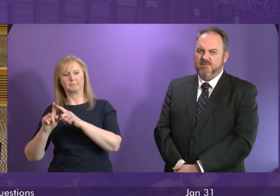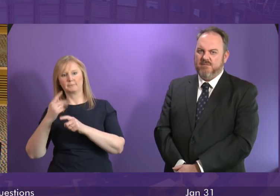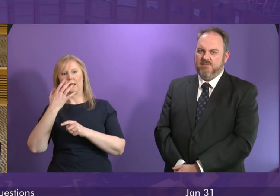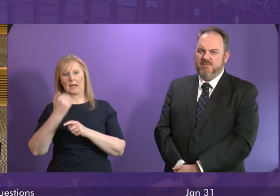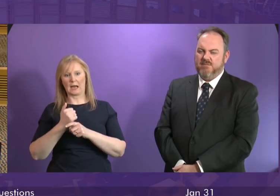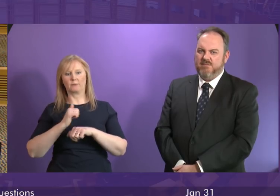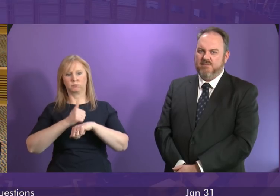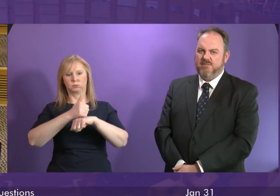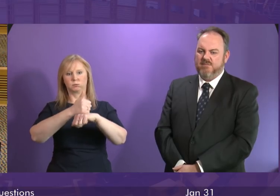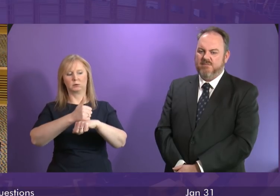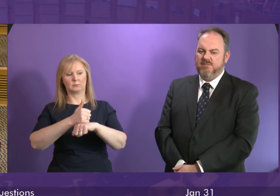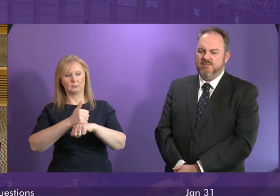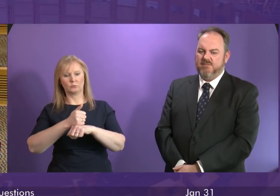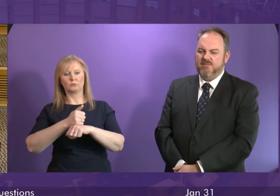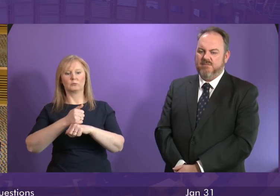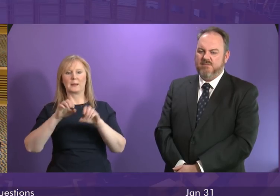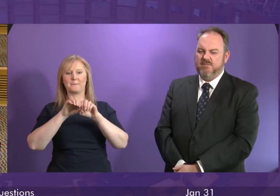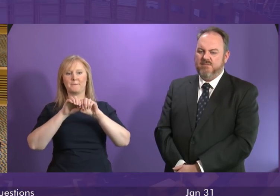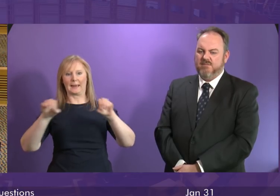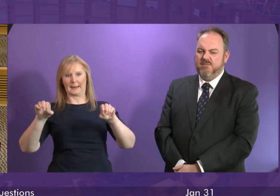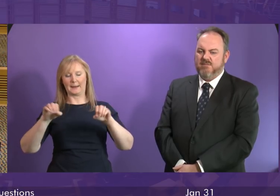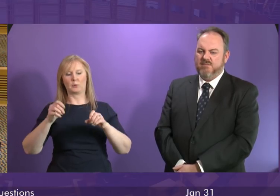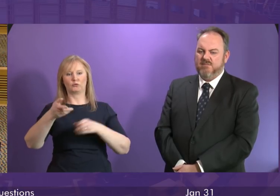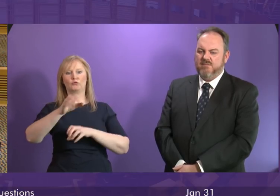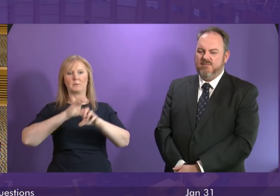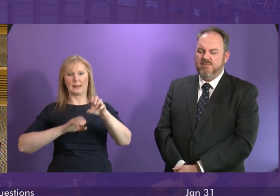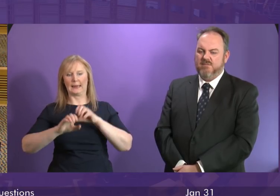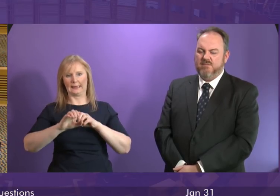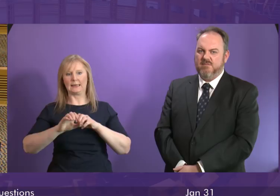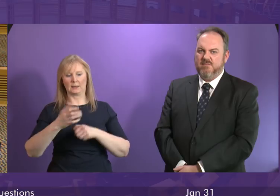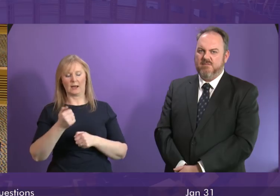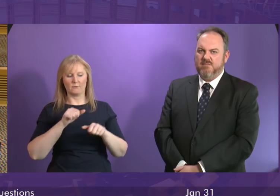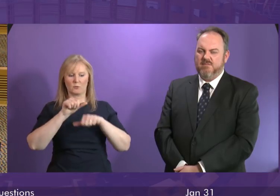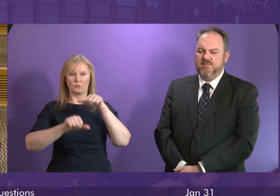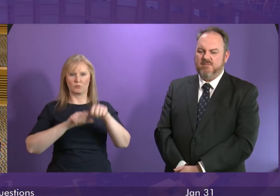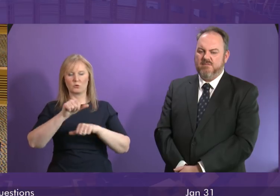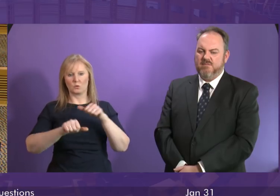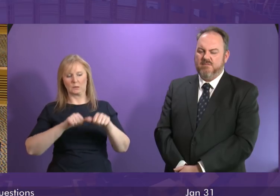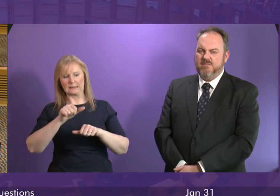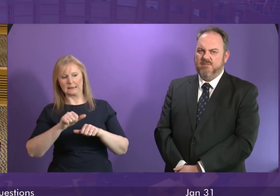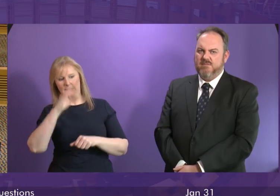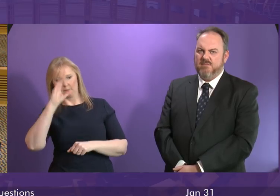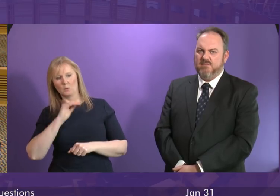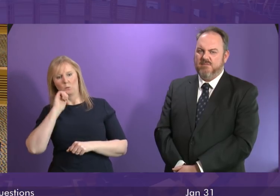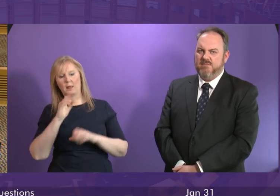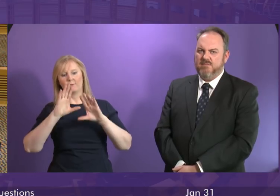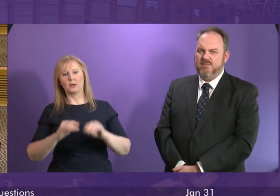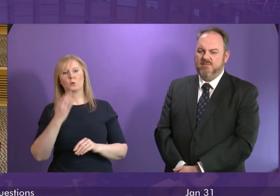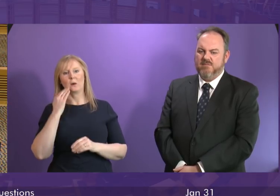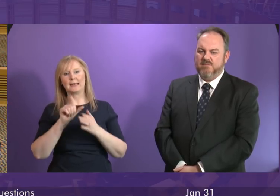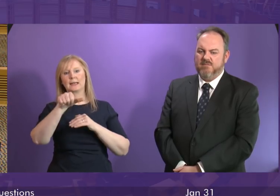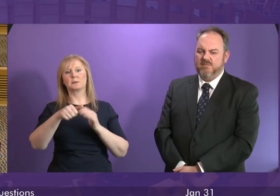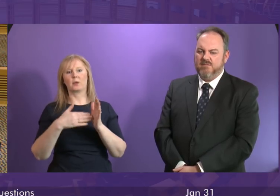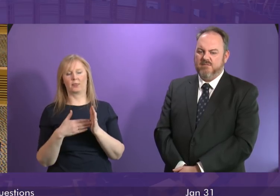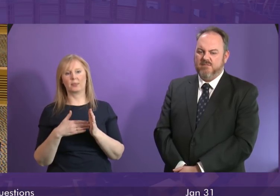being taken including replacing pipe work and that's a process that the advisors will be complete next month